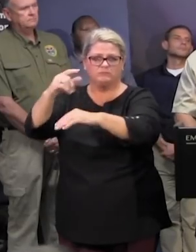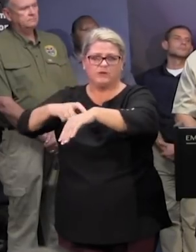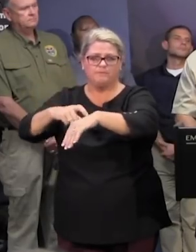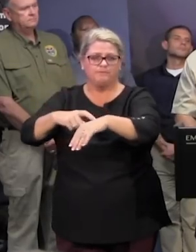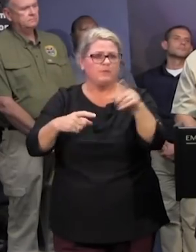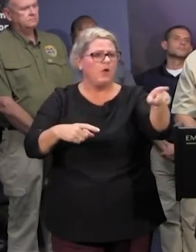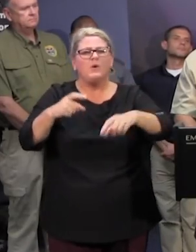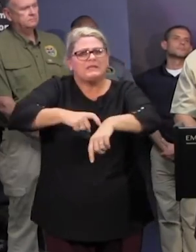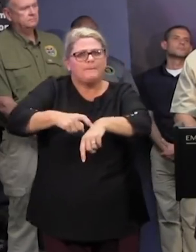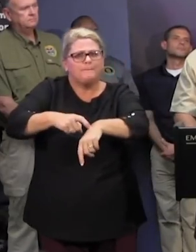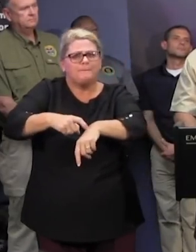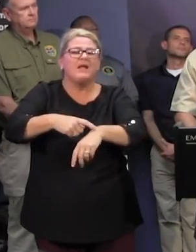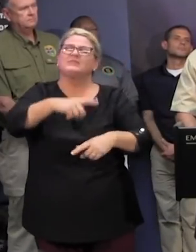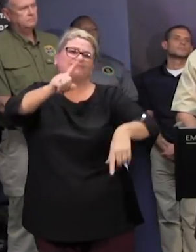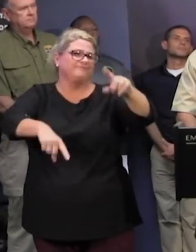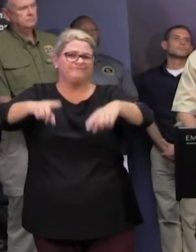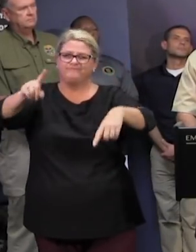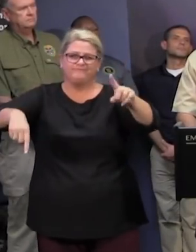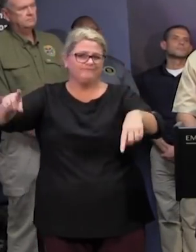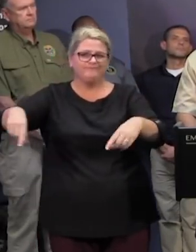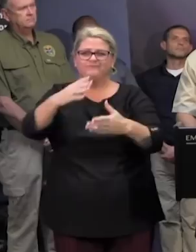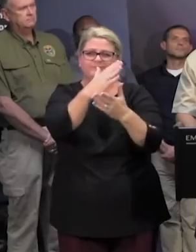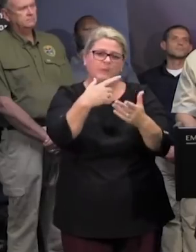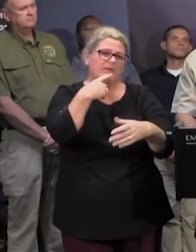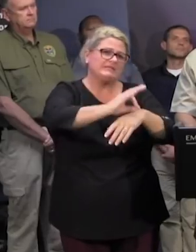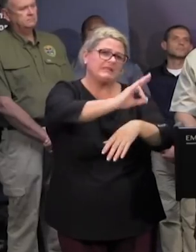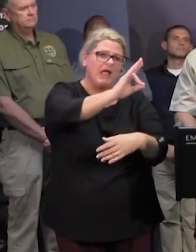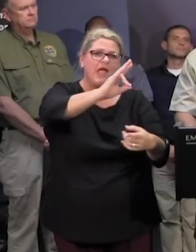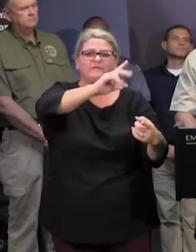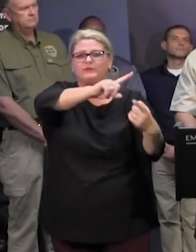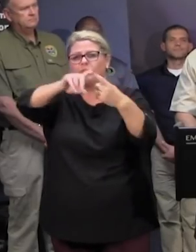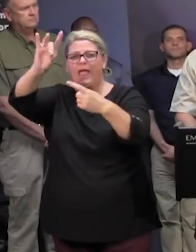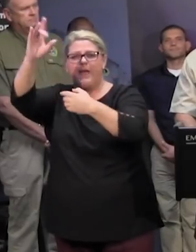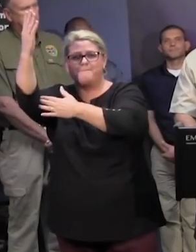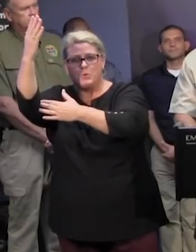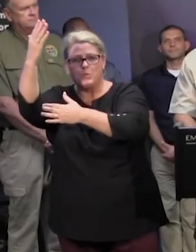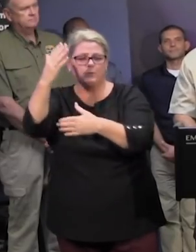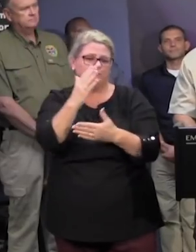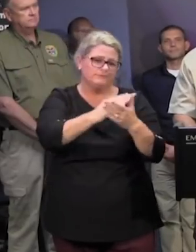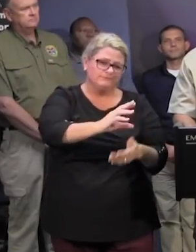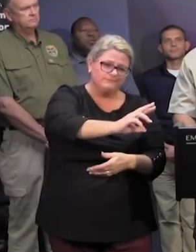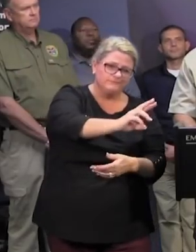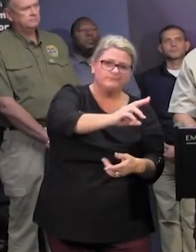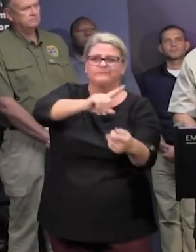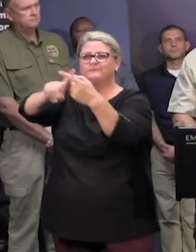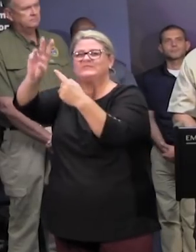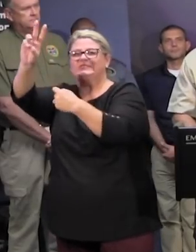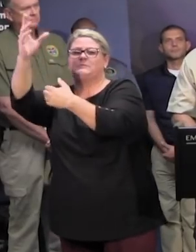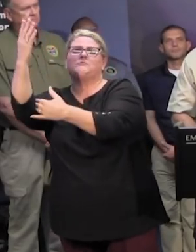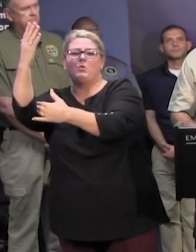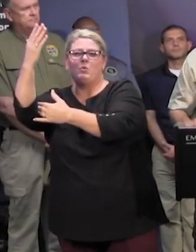well the times are different on some some are seven till eight o'clock in the morning some are six to six o'clock in the morning